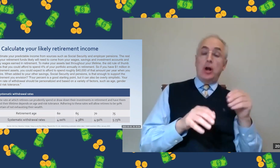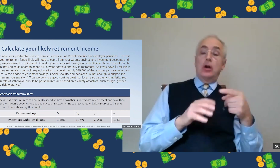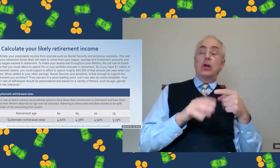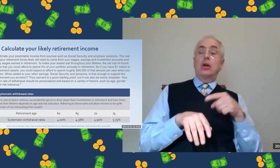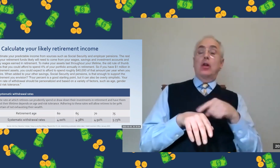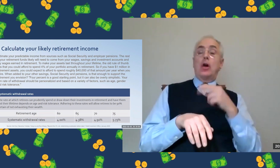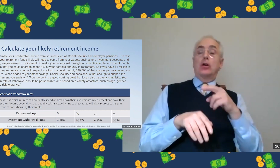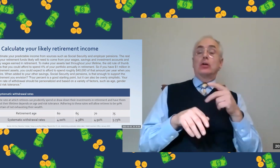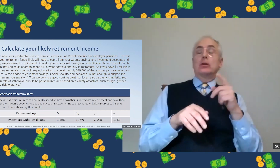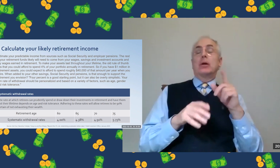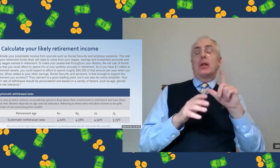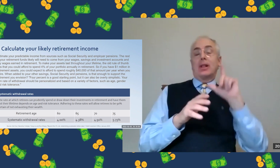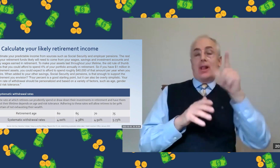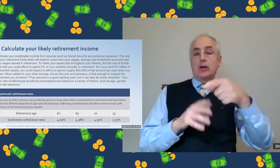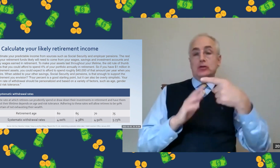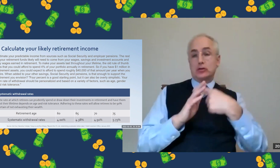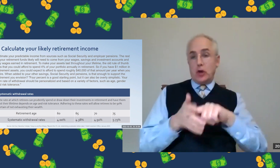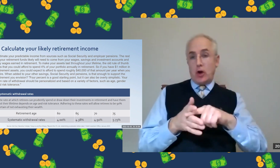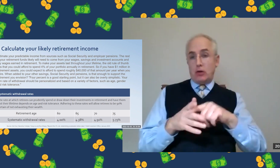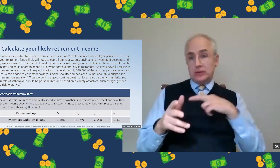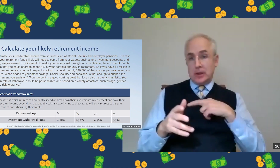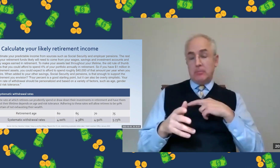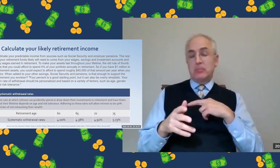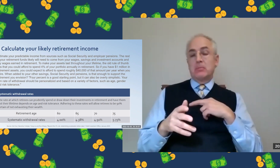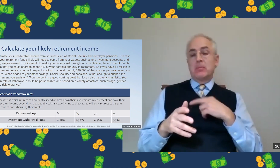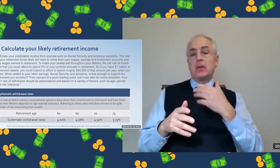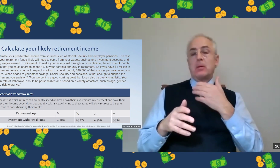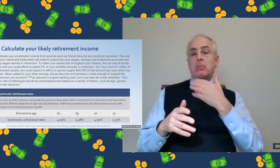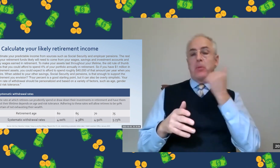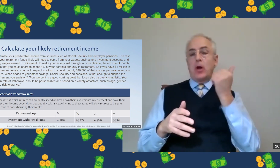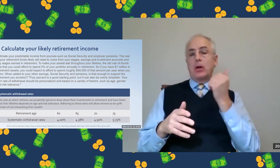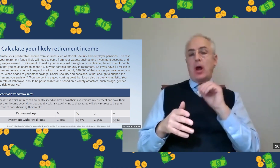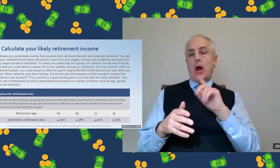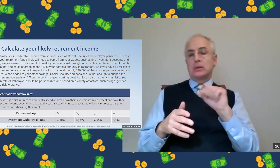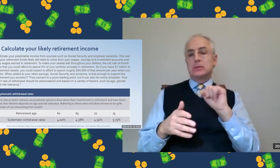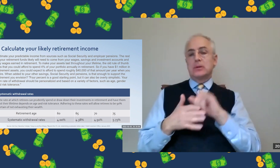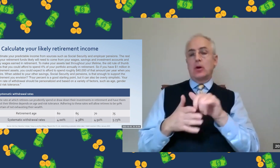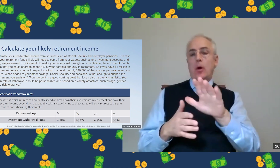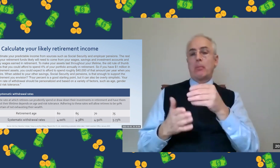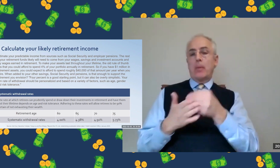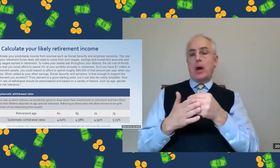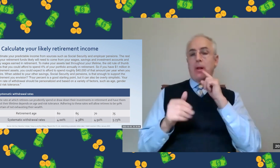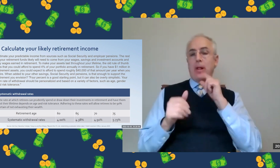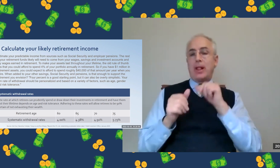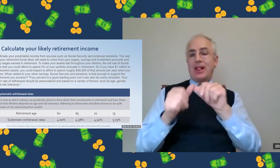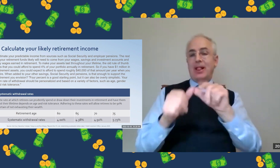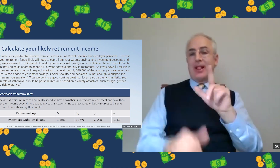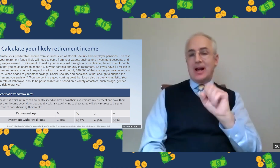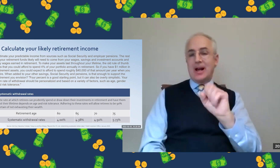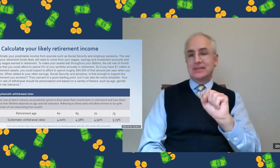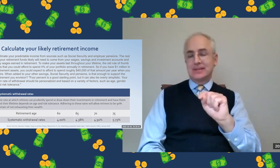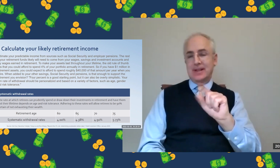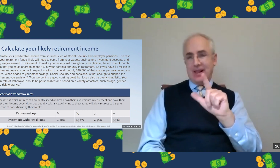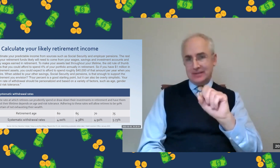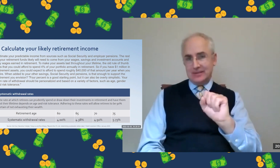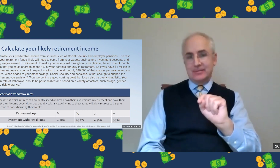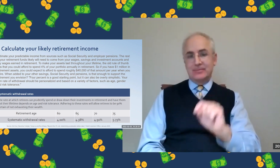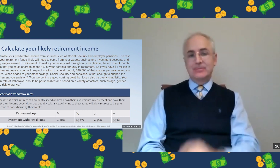So the longer you can manage that, the later you can start your retirement, then the money will